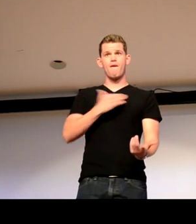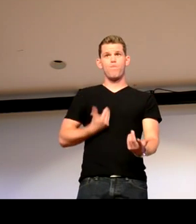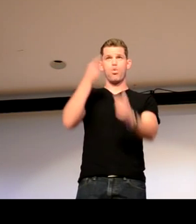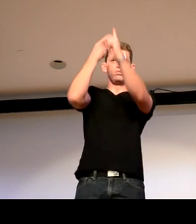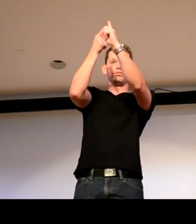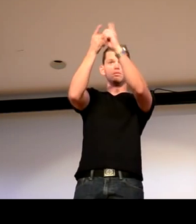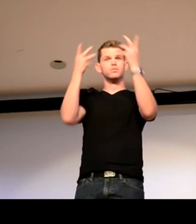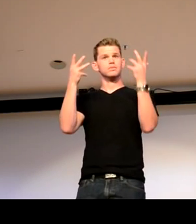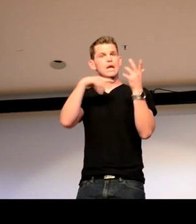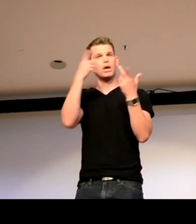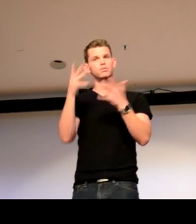So, I mean, it wasn't my fault.